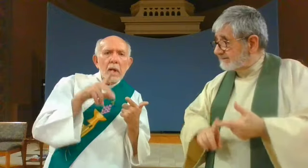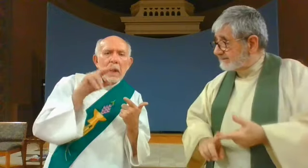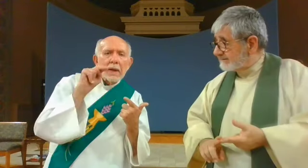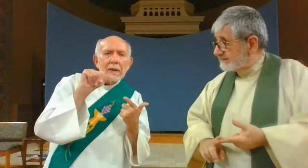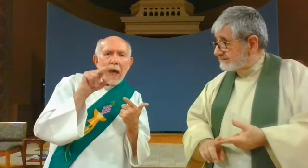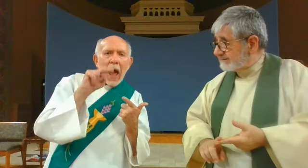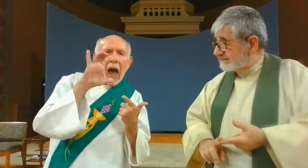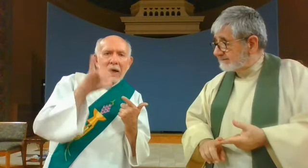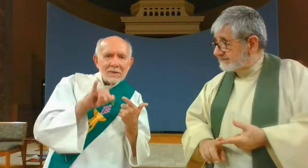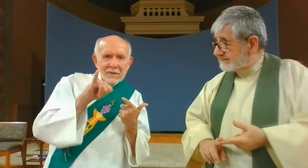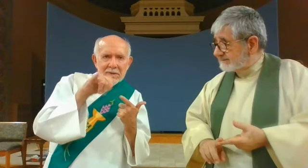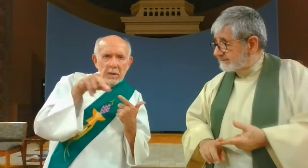Nancy P